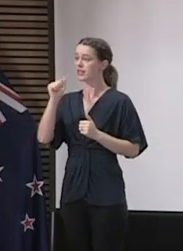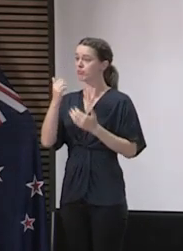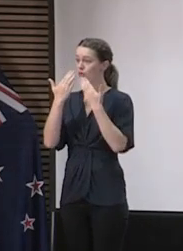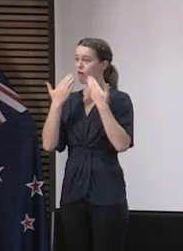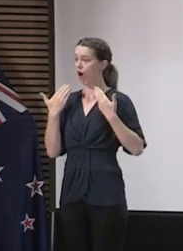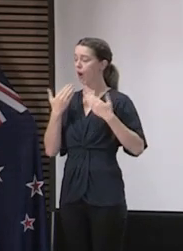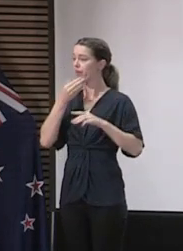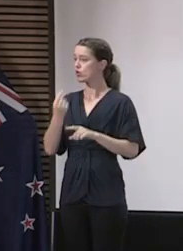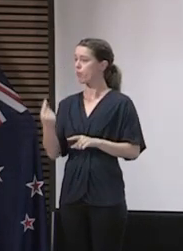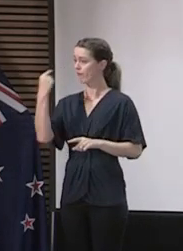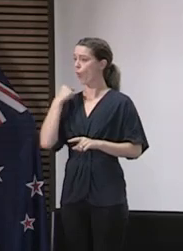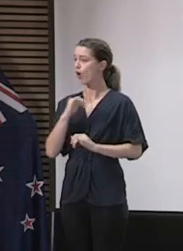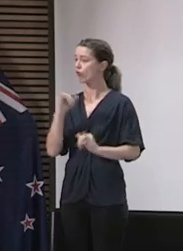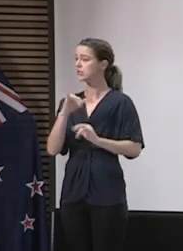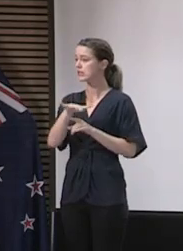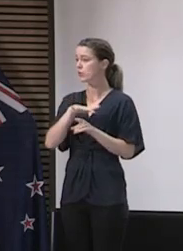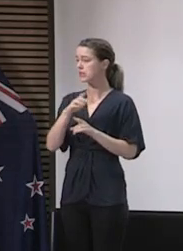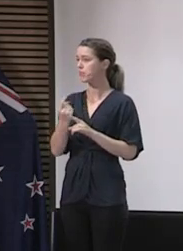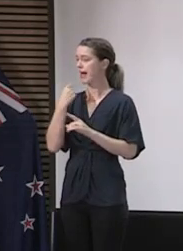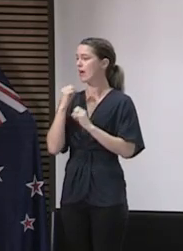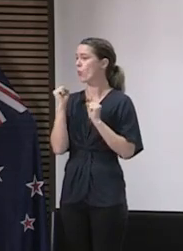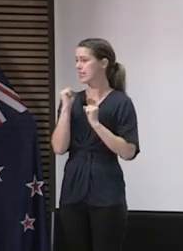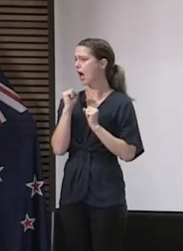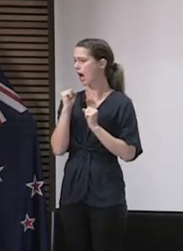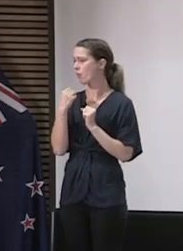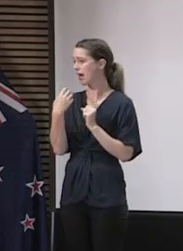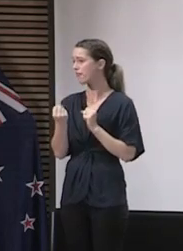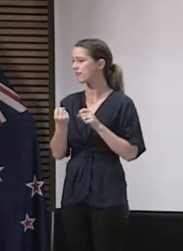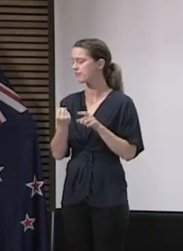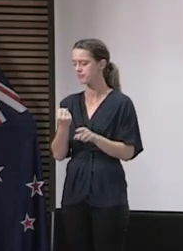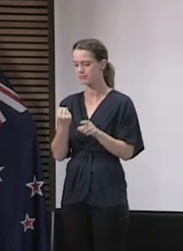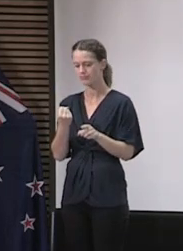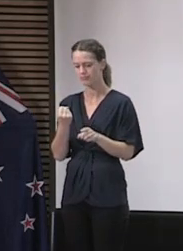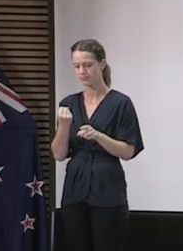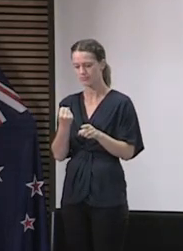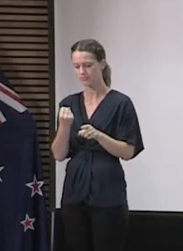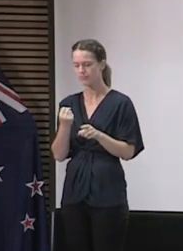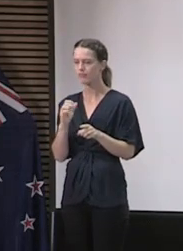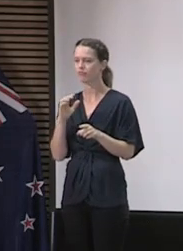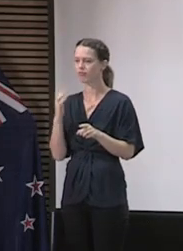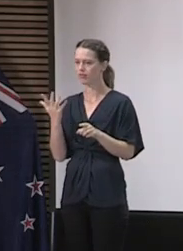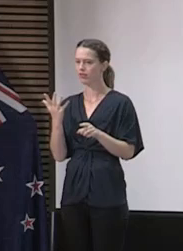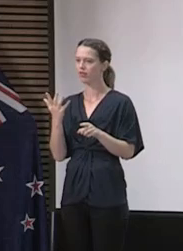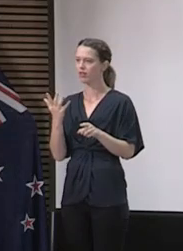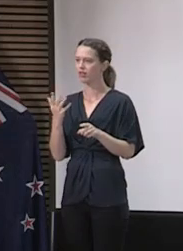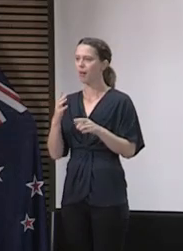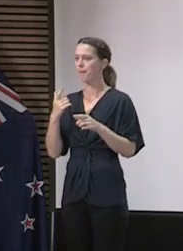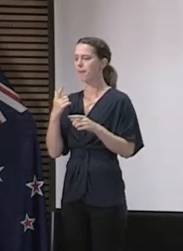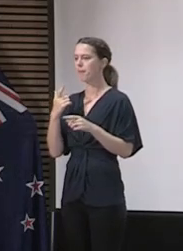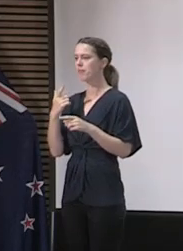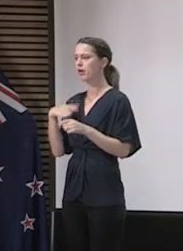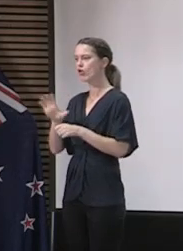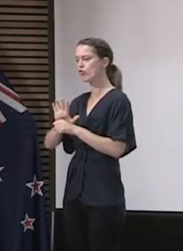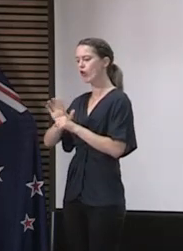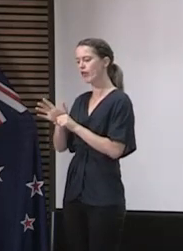particularly when we've reached crisis situations in the winter. What we've found is that, of course, through the impacts of COVID-19,